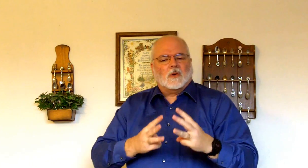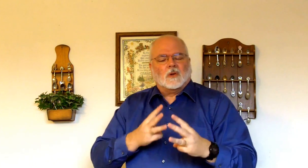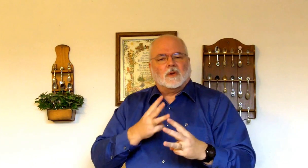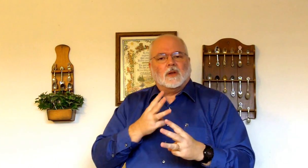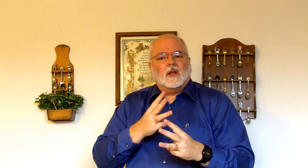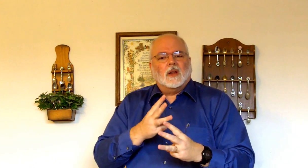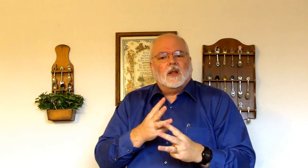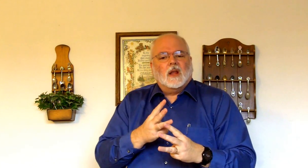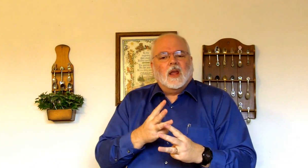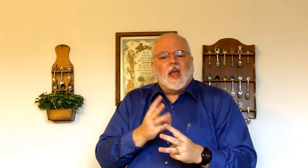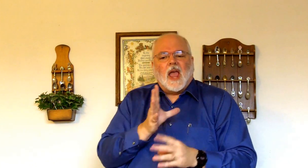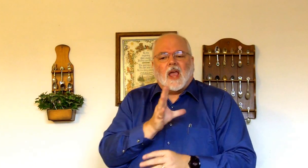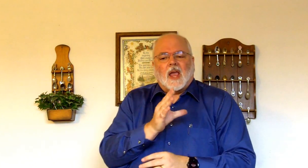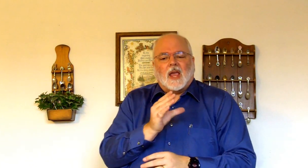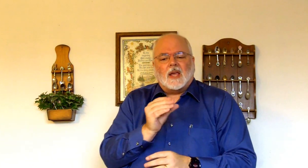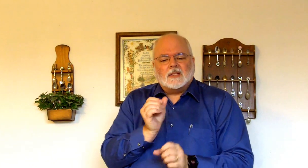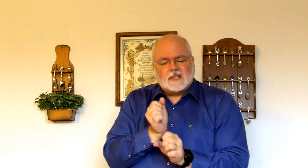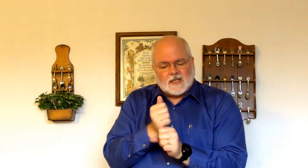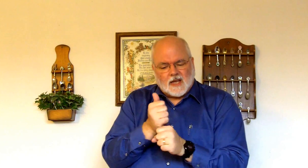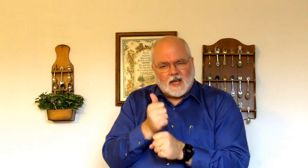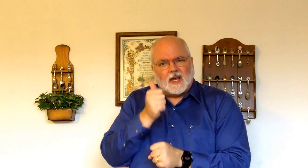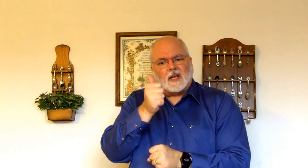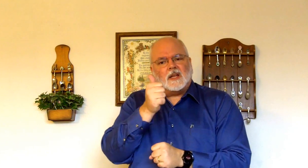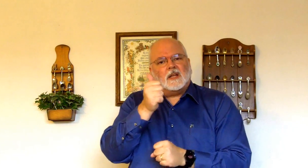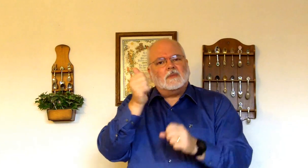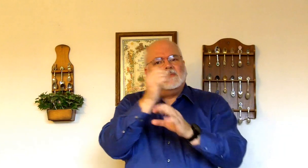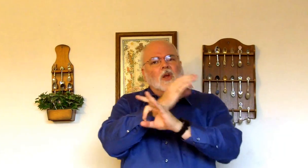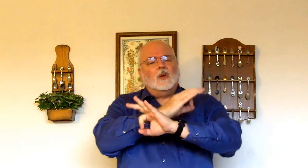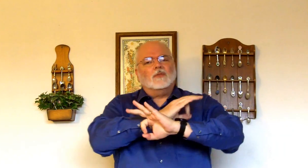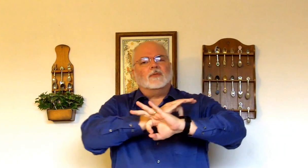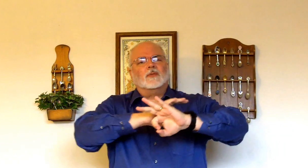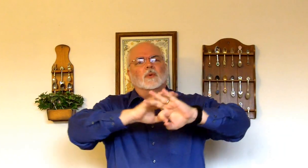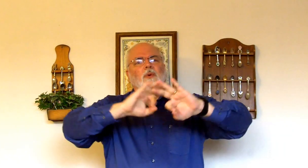and set him free